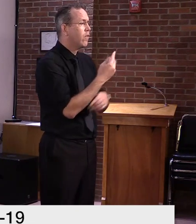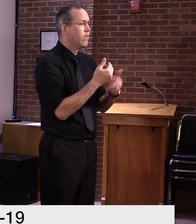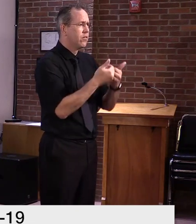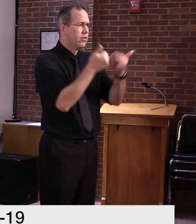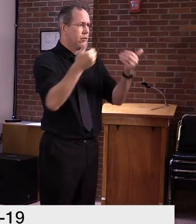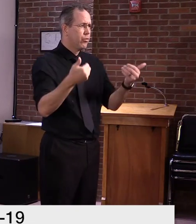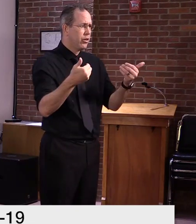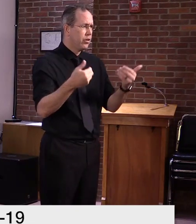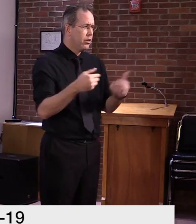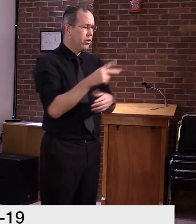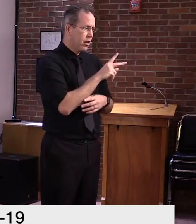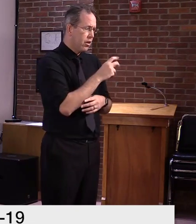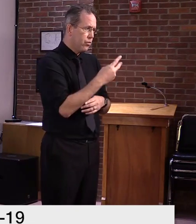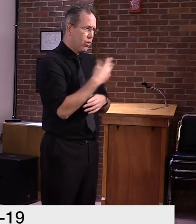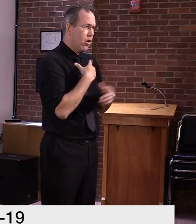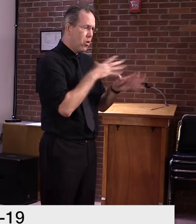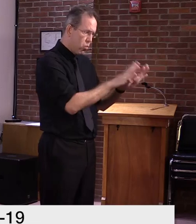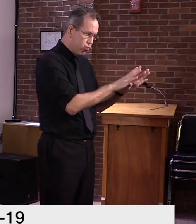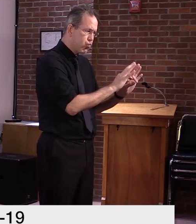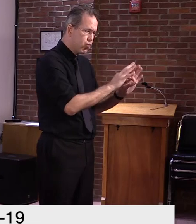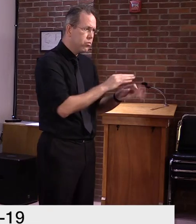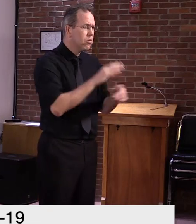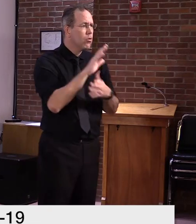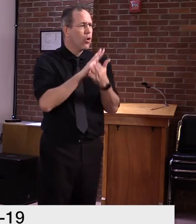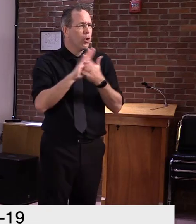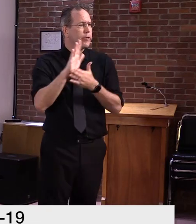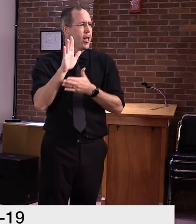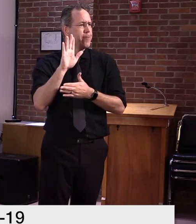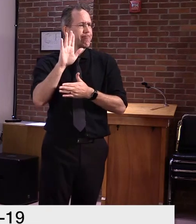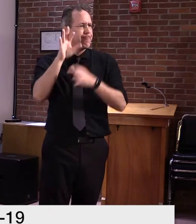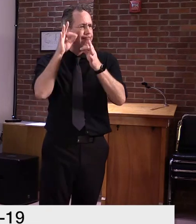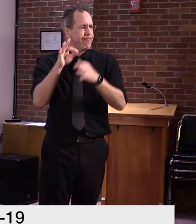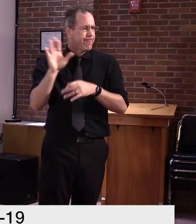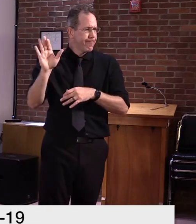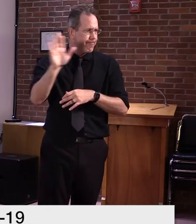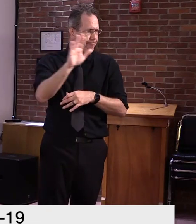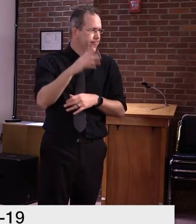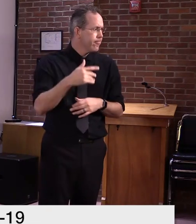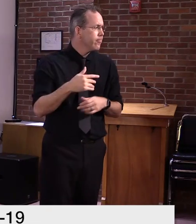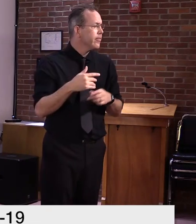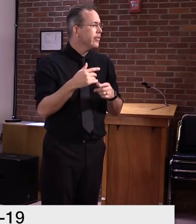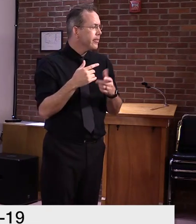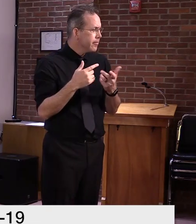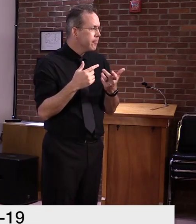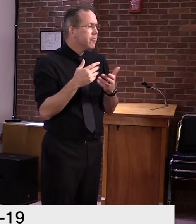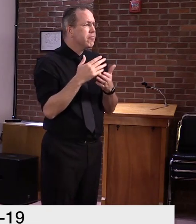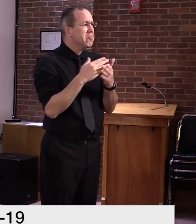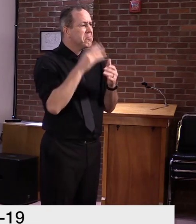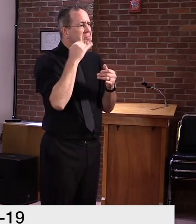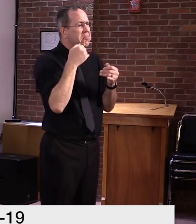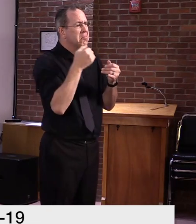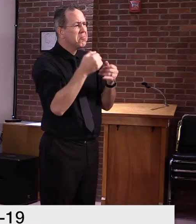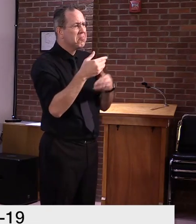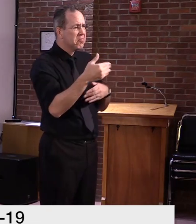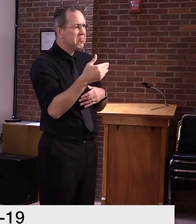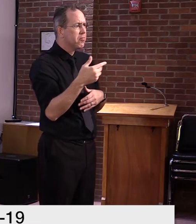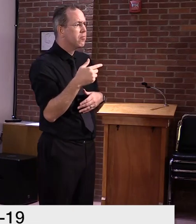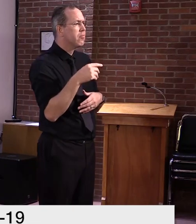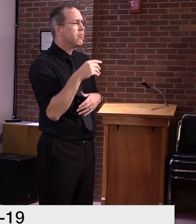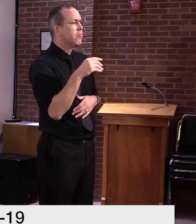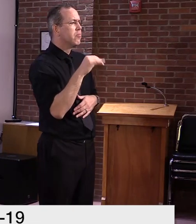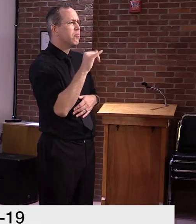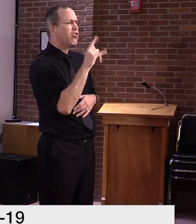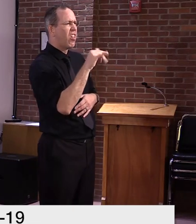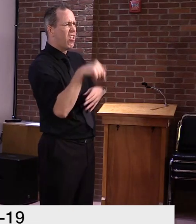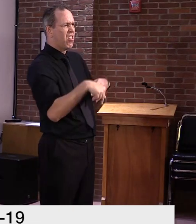uh, for your question is just to comment on, uh, we will be coming out with guidance at the end of the month prior, uh, prior to the end of month on, uh, sports at